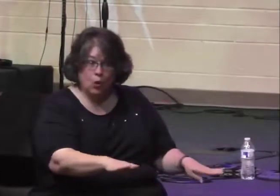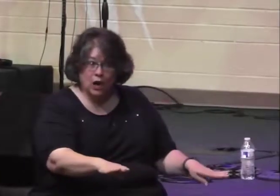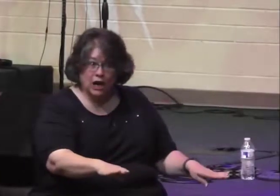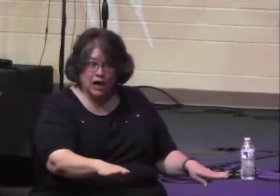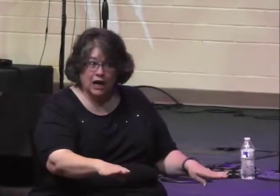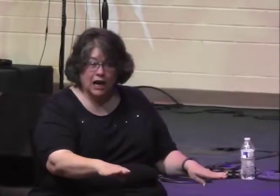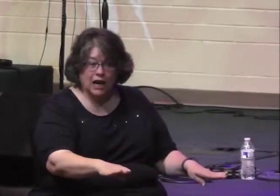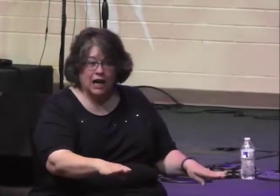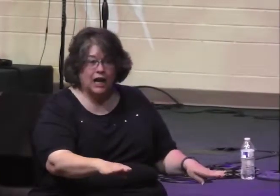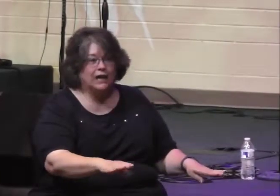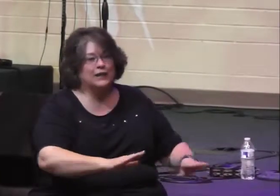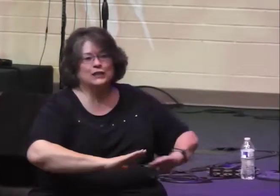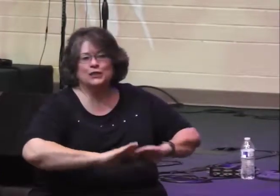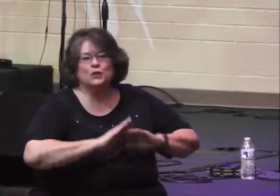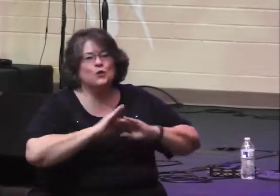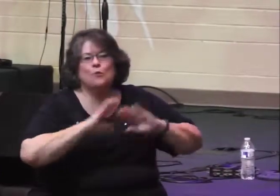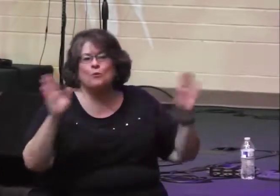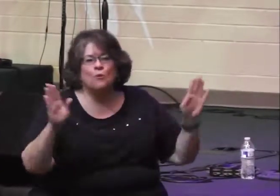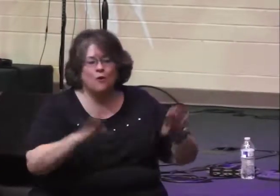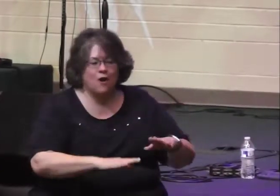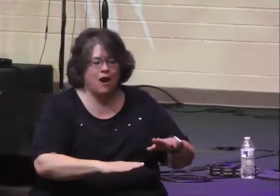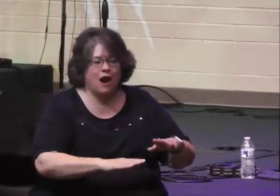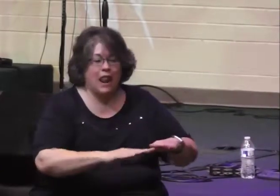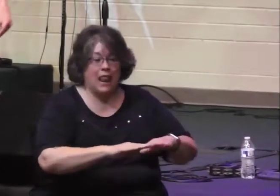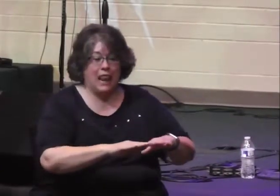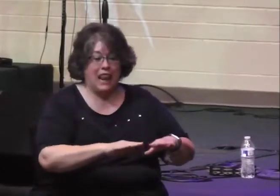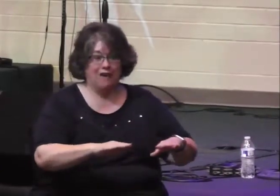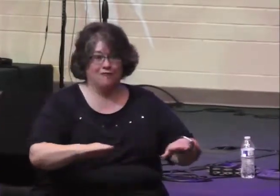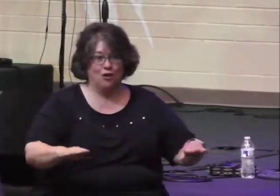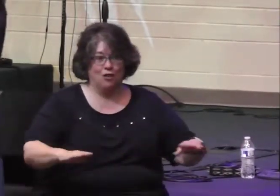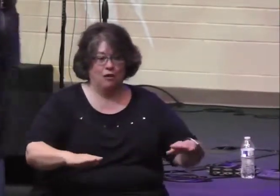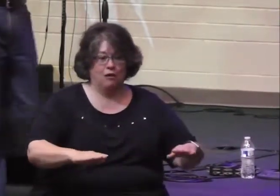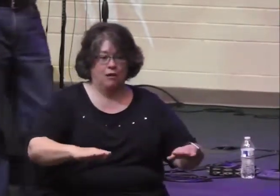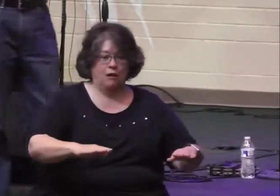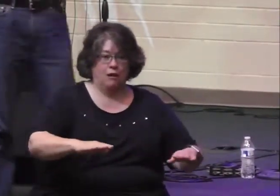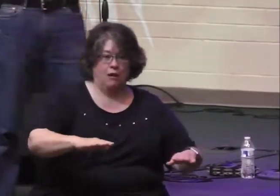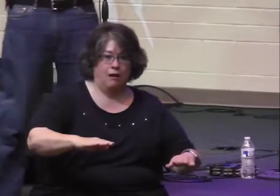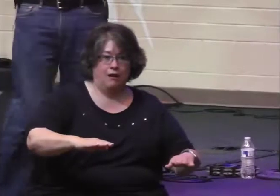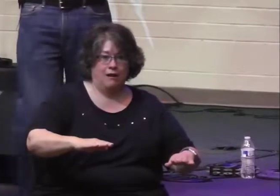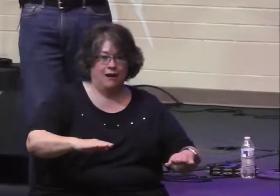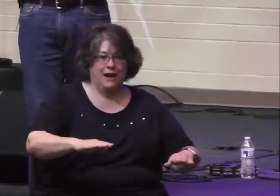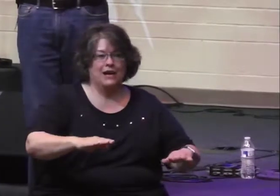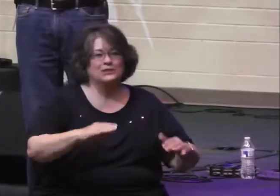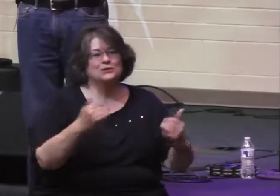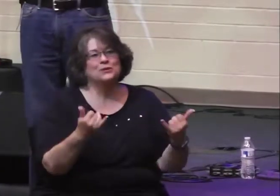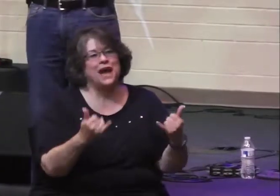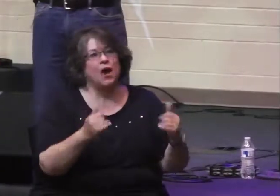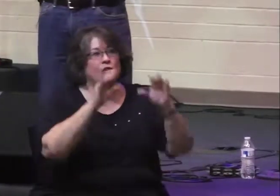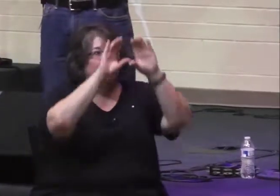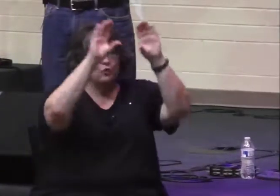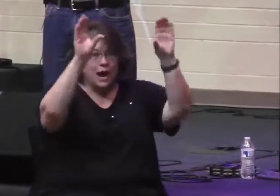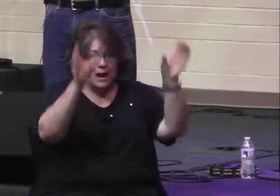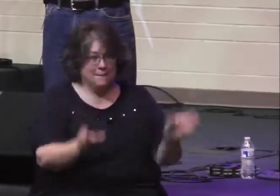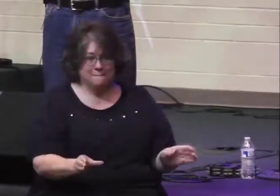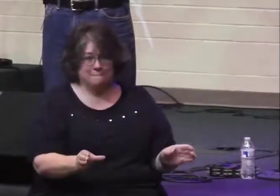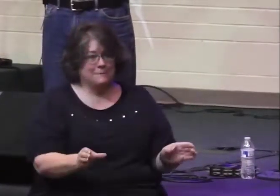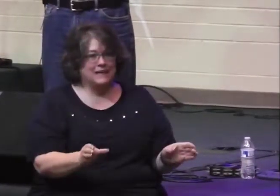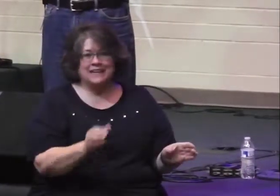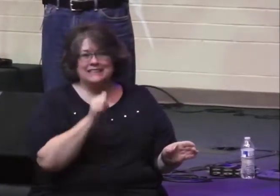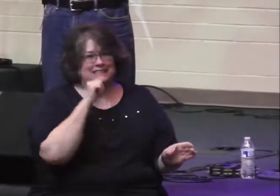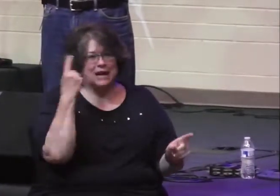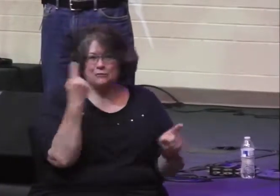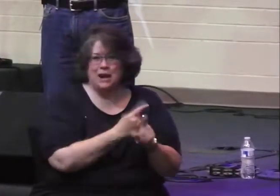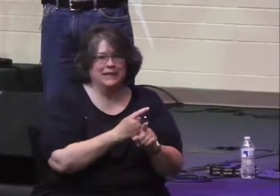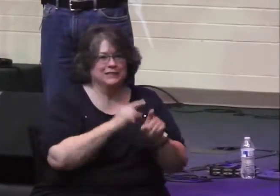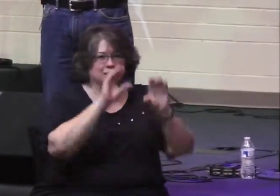spot is not quite level. House is kind of old, shifted a little bit over time. So the door frame is